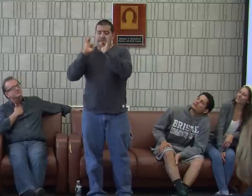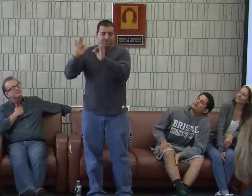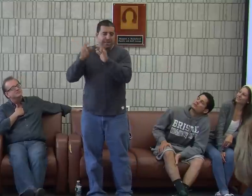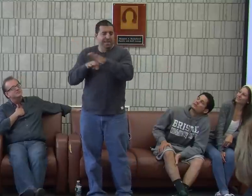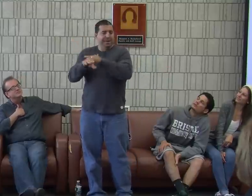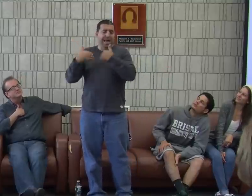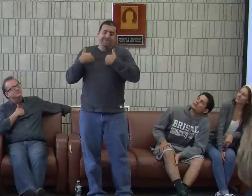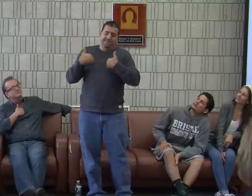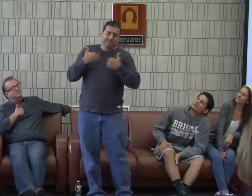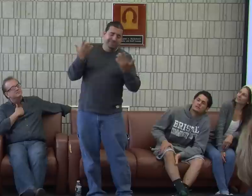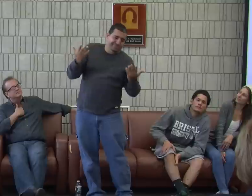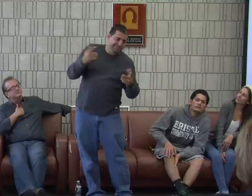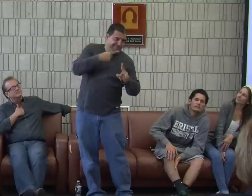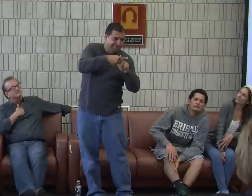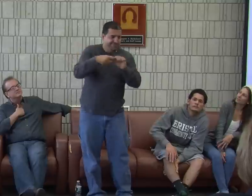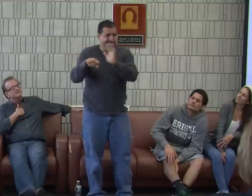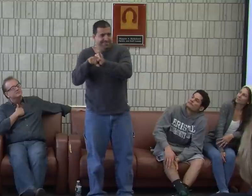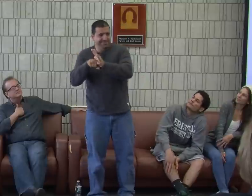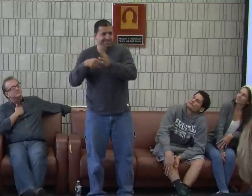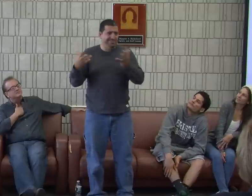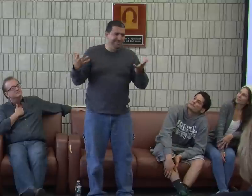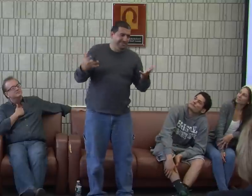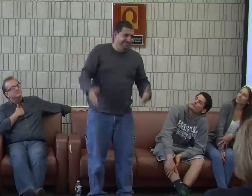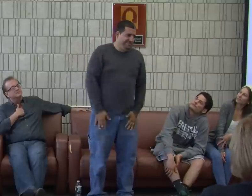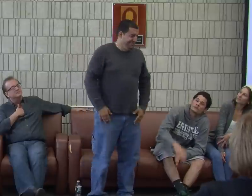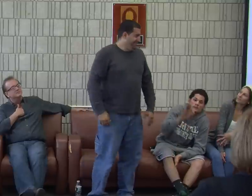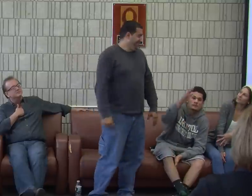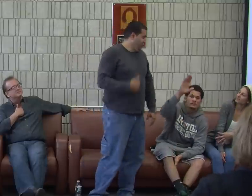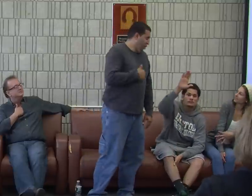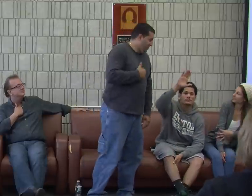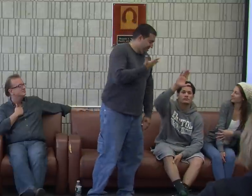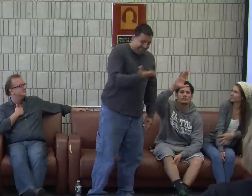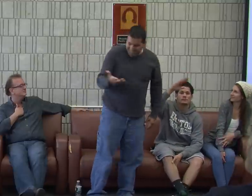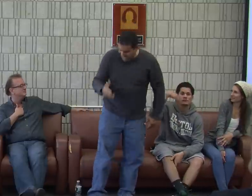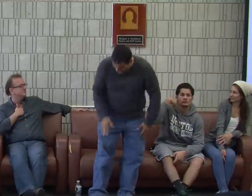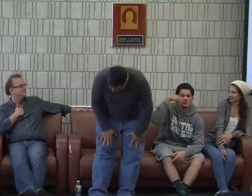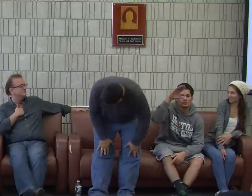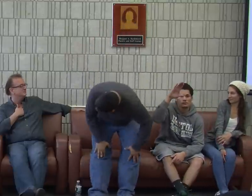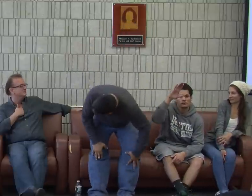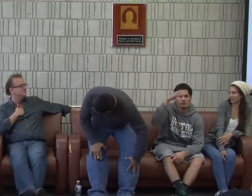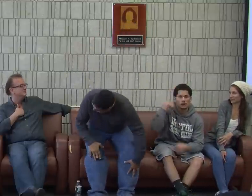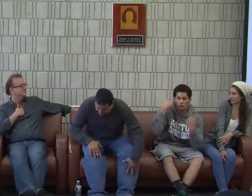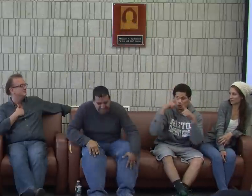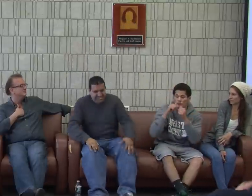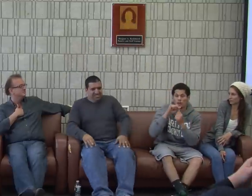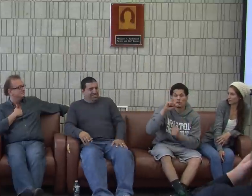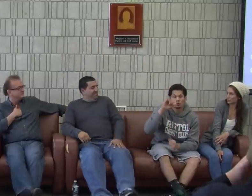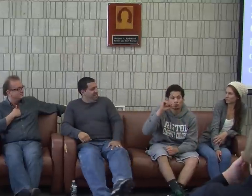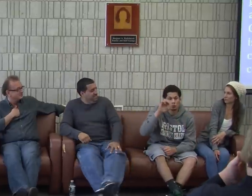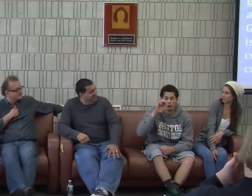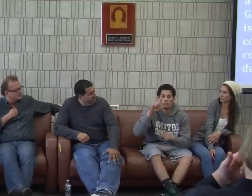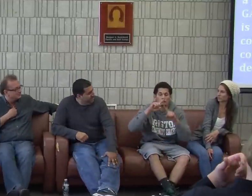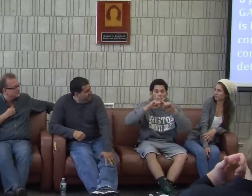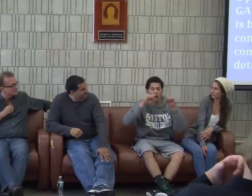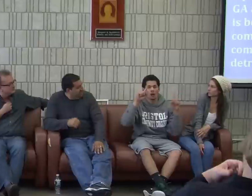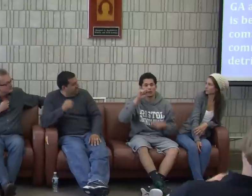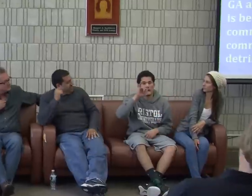signing is better because you can communicate and you have that communication access, but it is detrimental to the English language. Well, I agree with Jose,